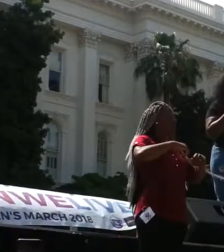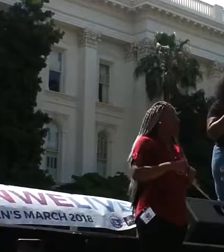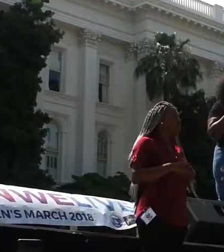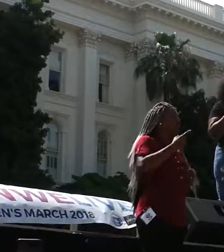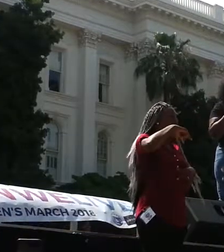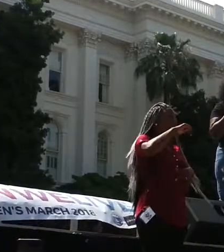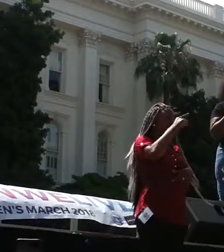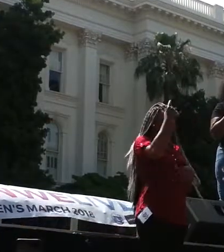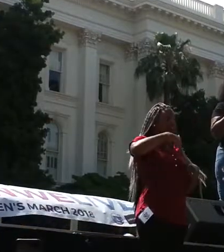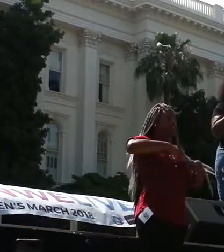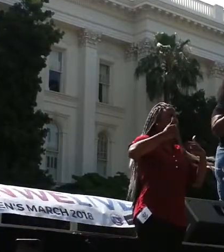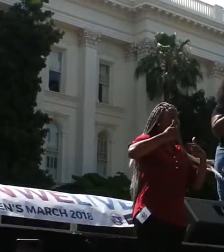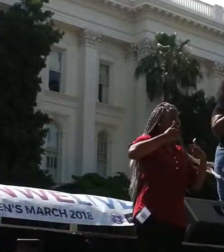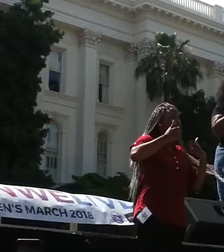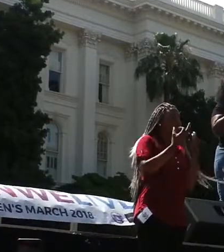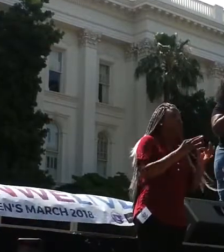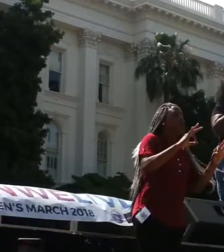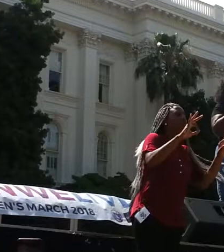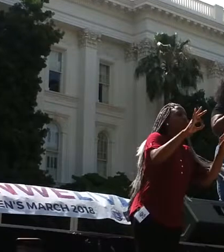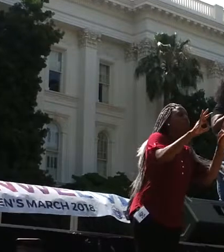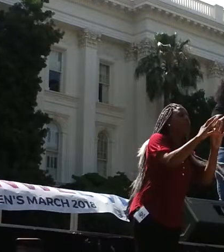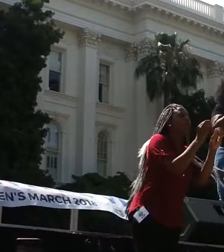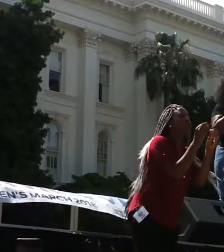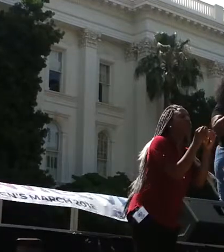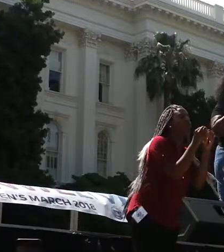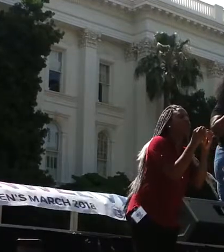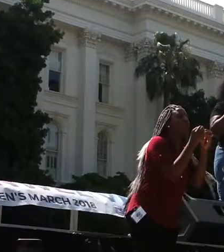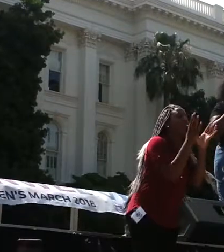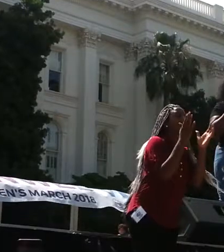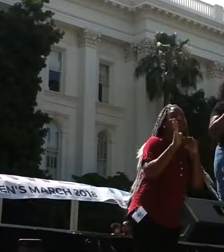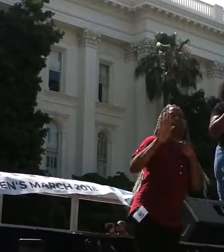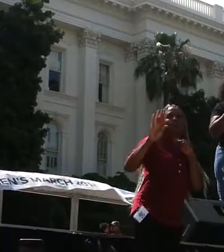our black lives are worth more than white comfort.